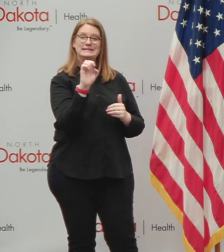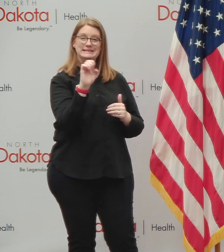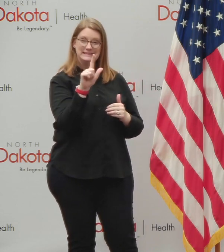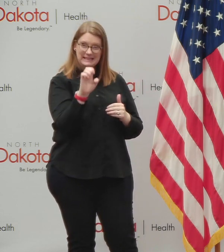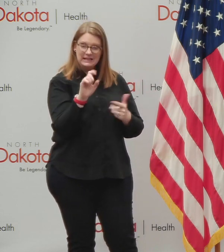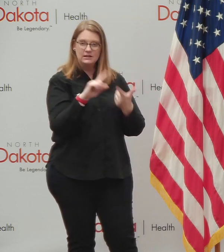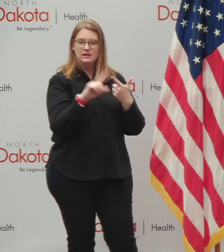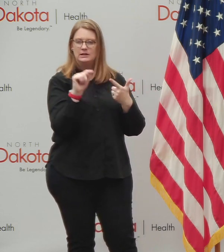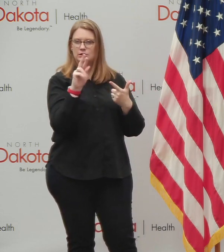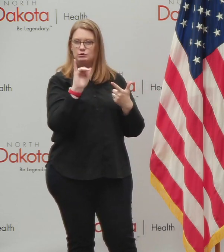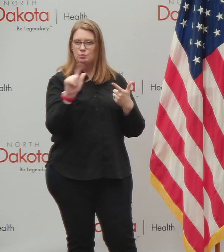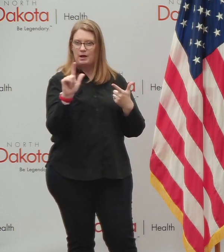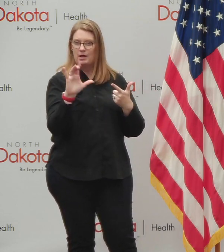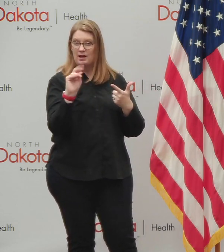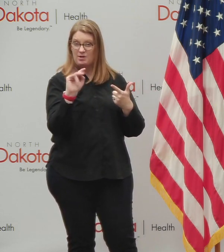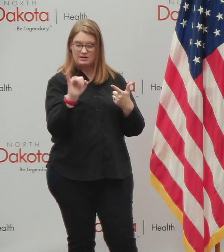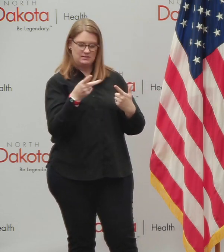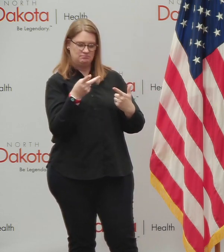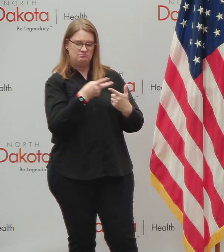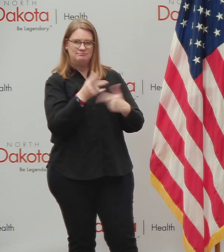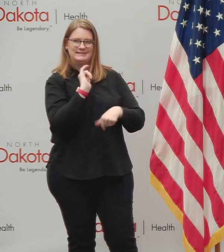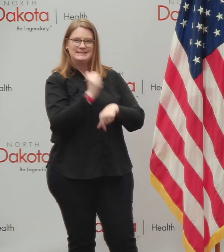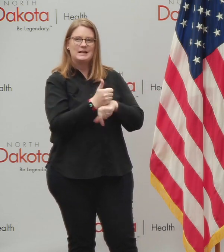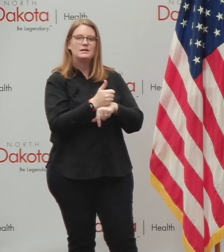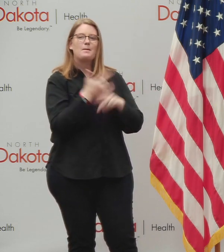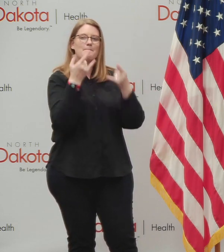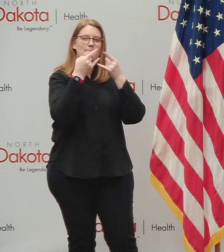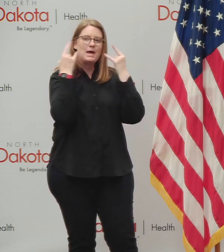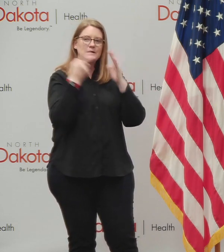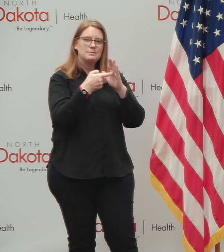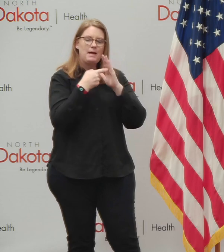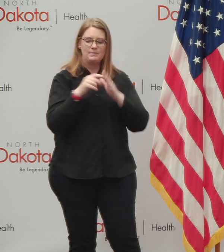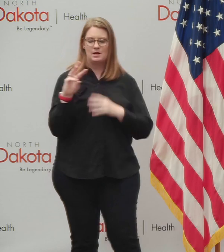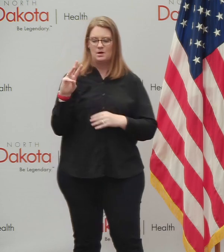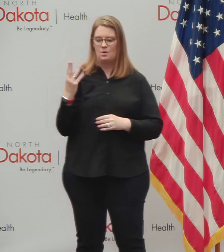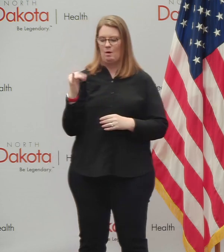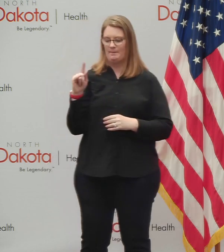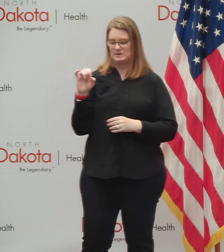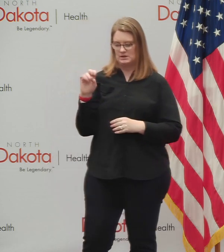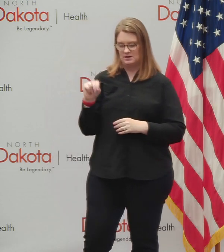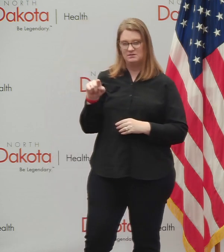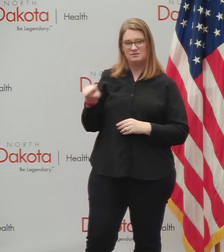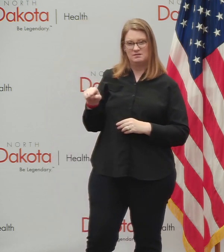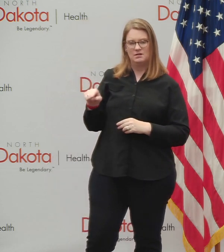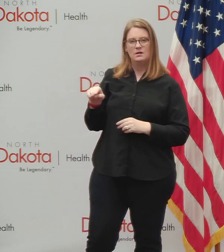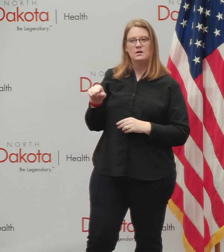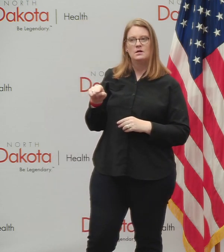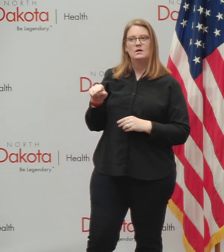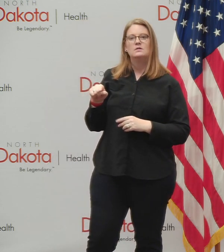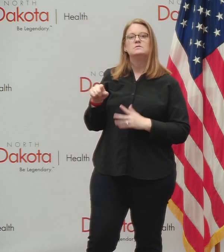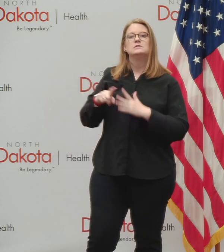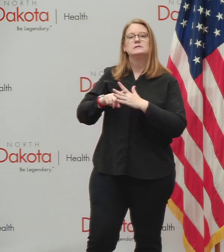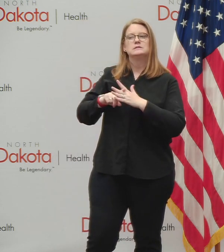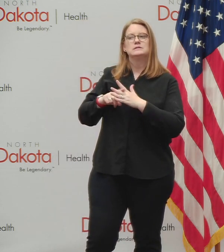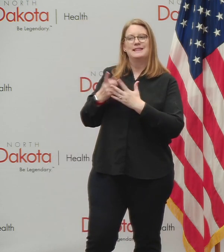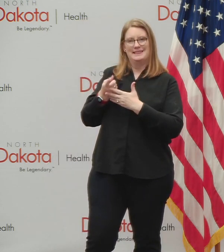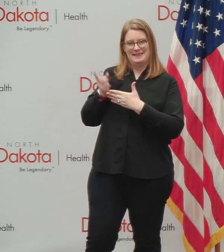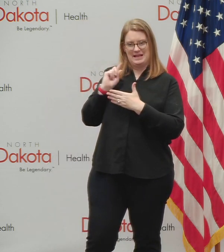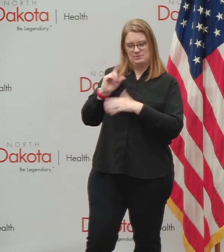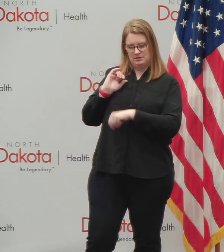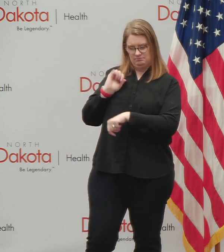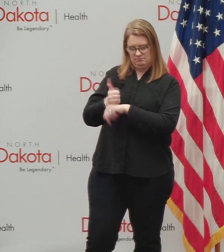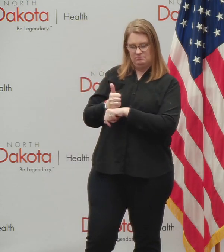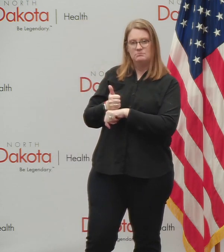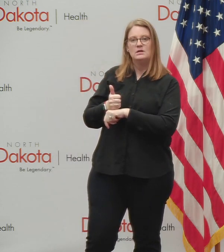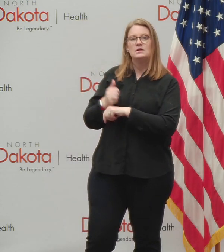counties have implemented countywide mask mandates. Wapiton, uh, we heard today had initiated one last week that went into